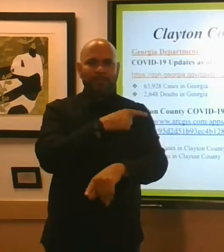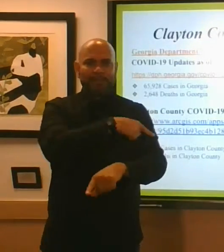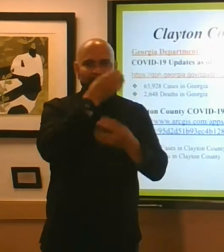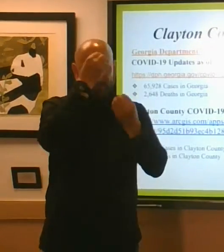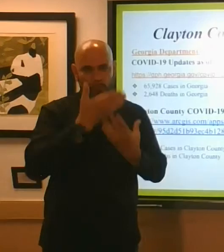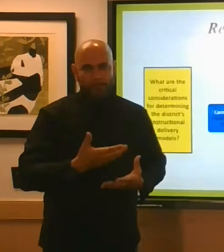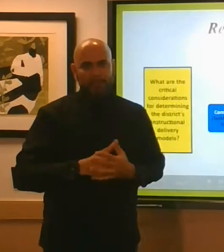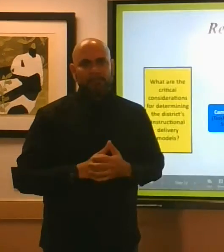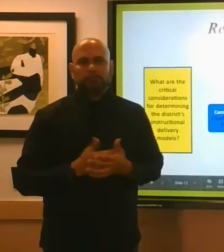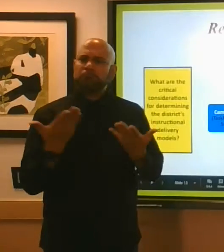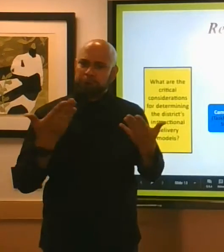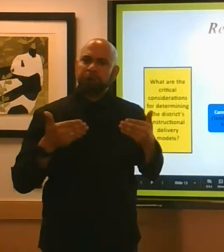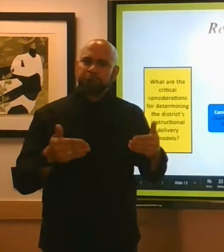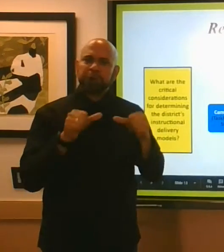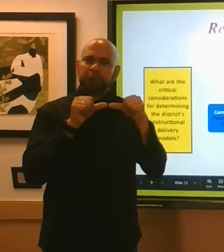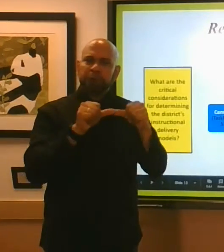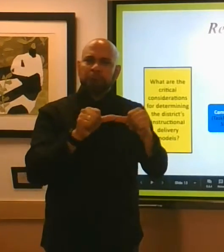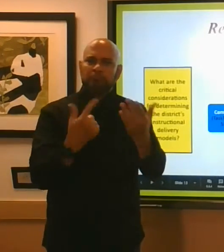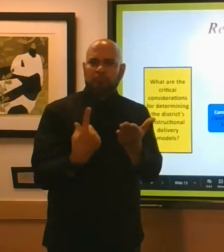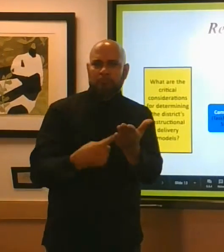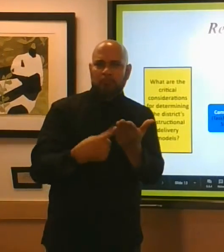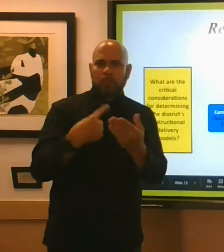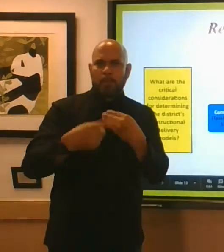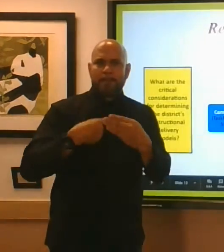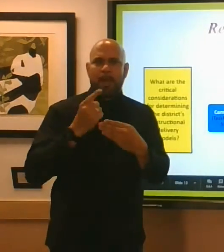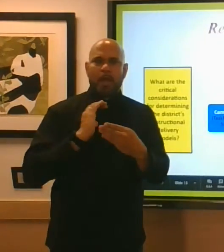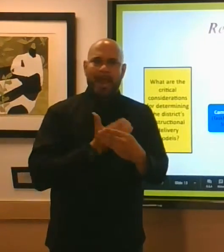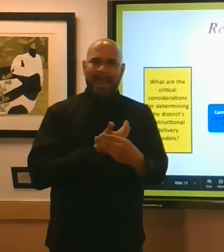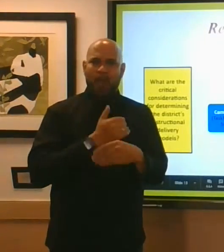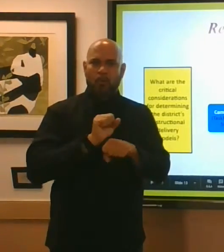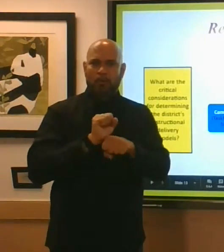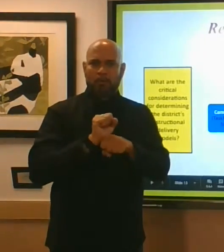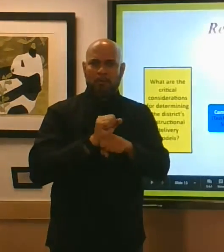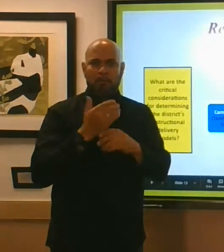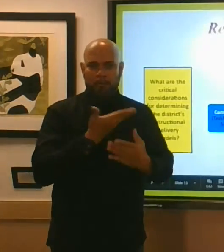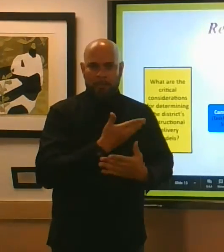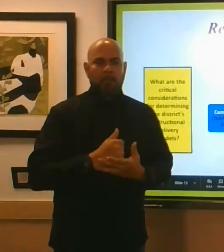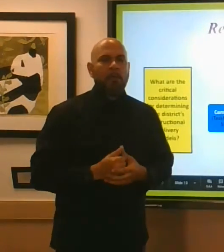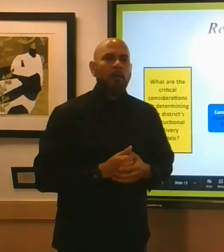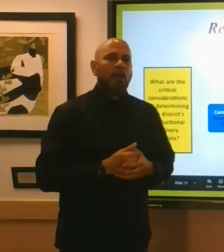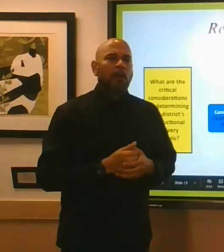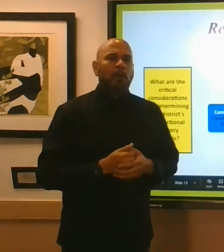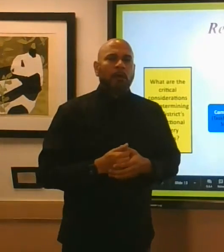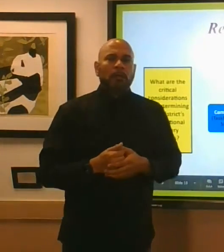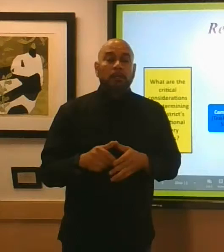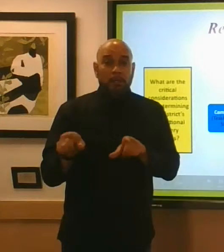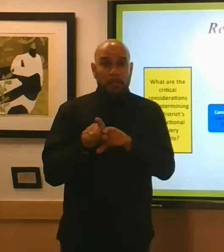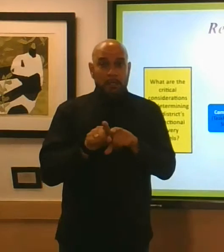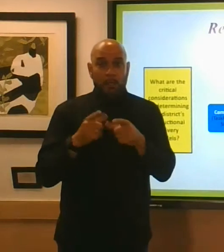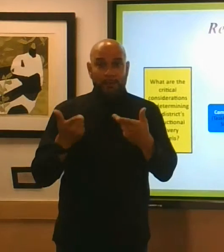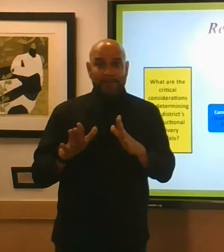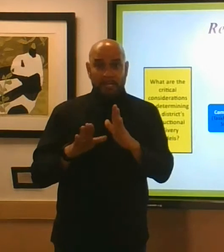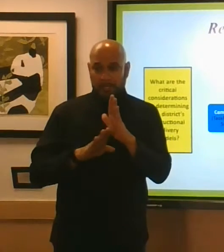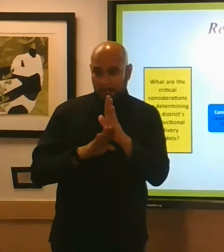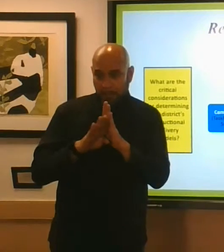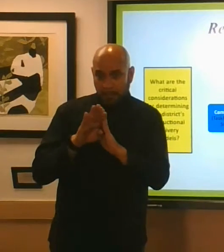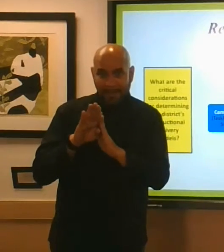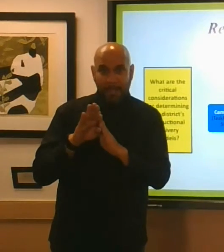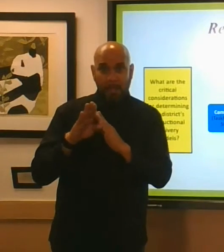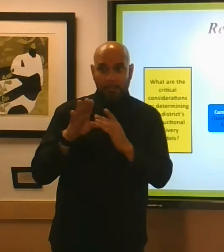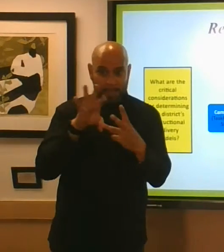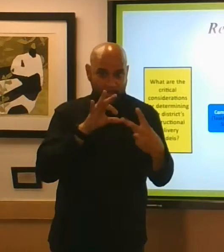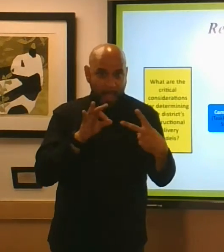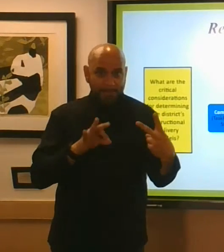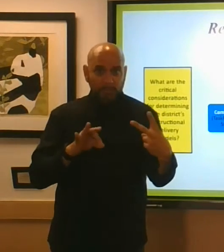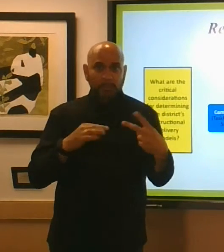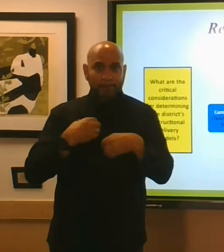let's continue let's talk about our framework as we made decisions of developed options we looked at